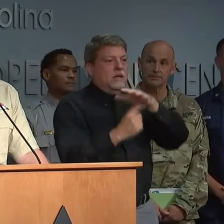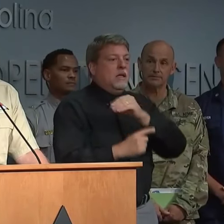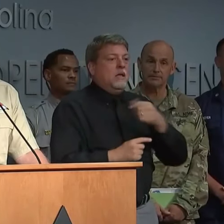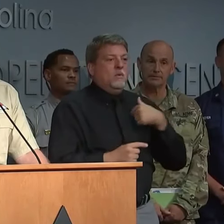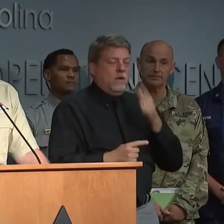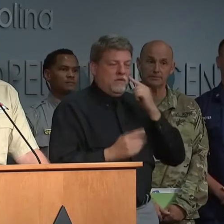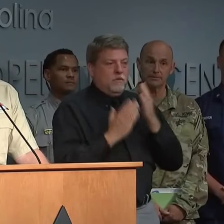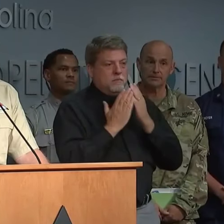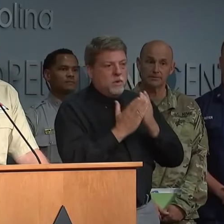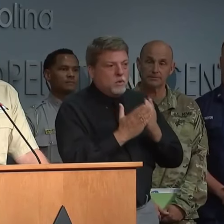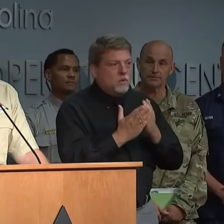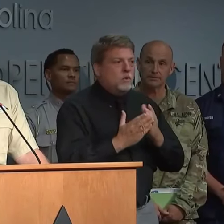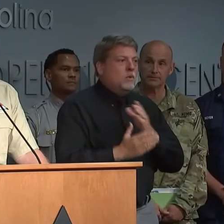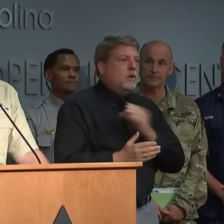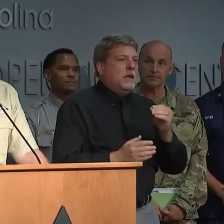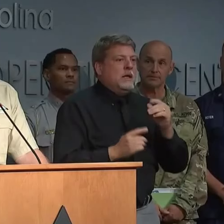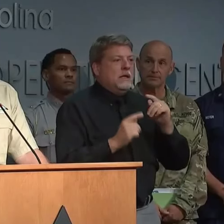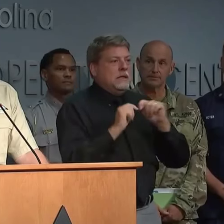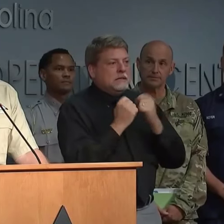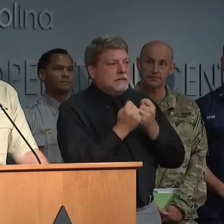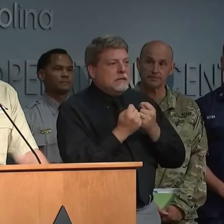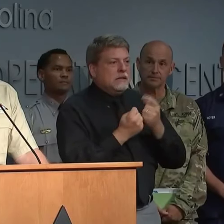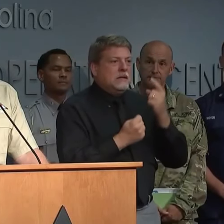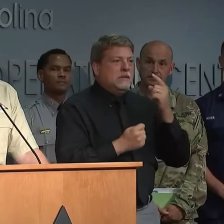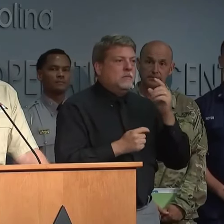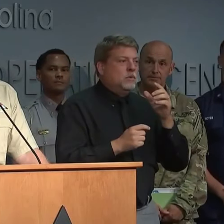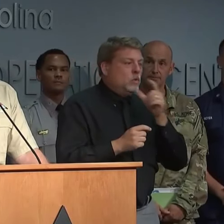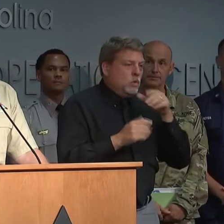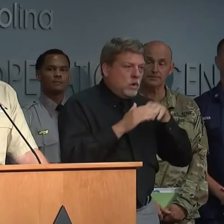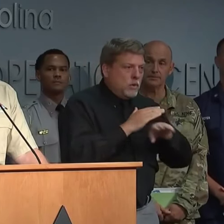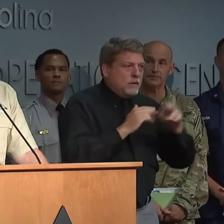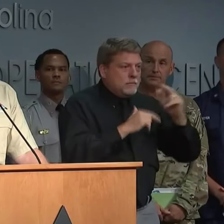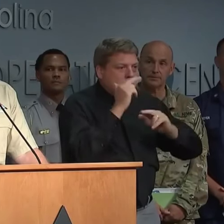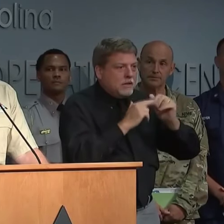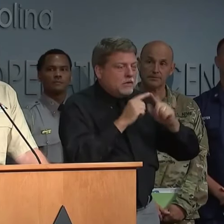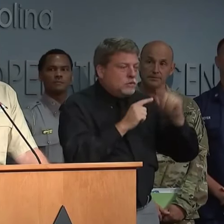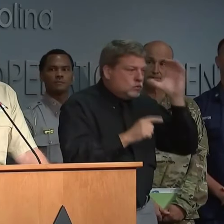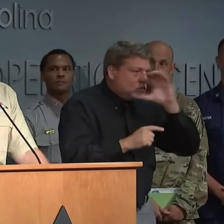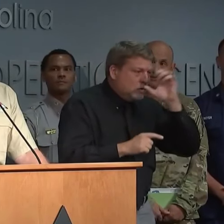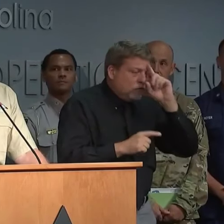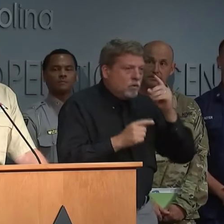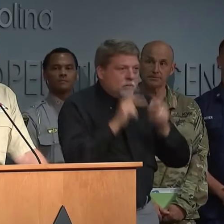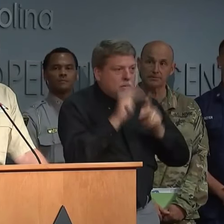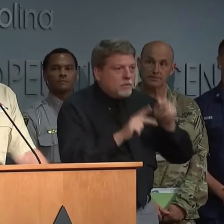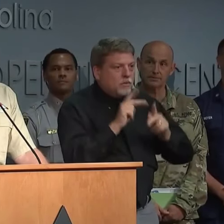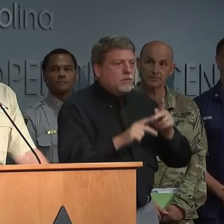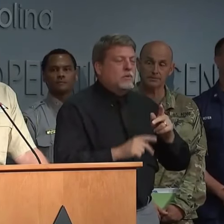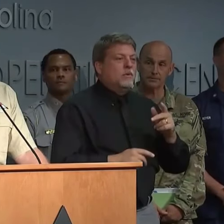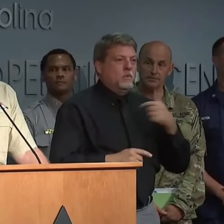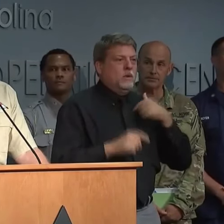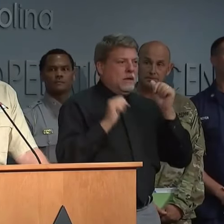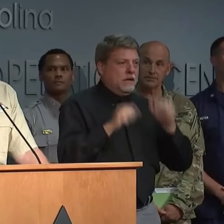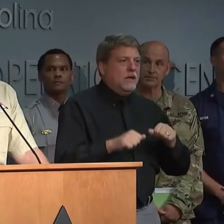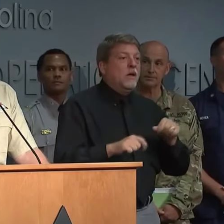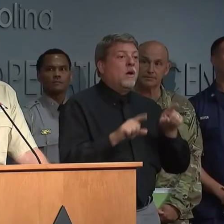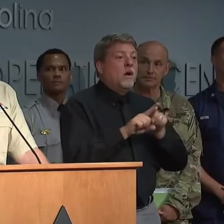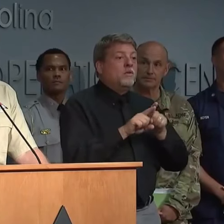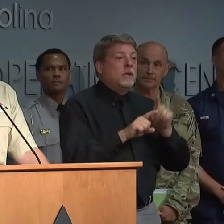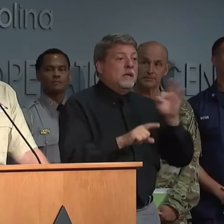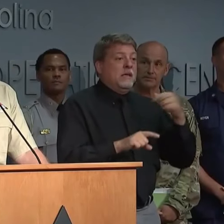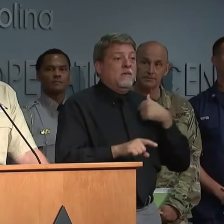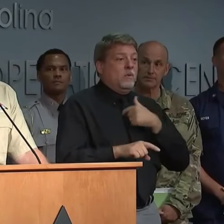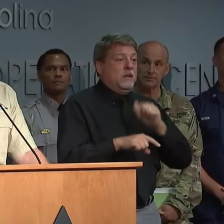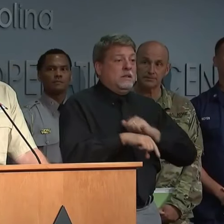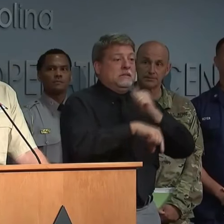urban search and rescue teams for any structural collapses so that we can punch in. And if we need to do an air bridge over